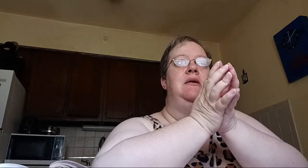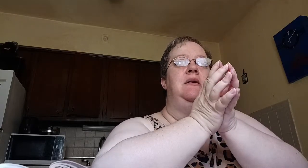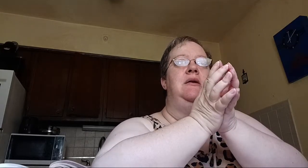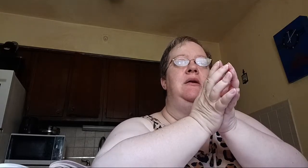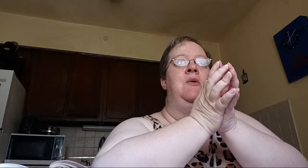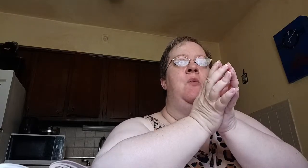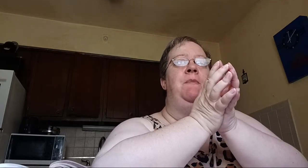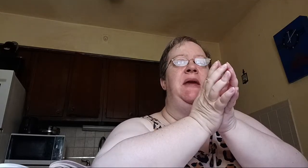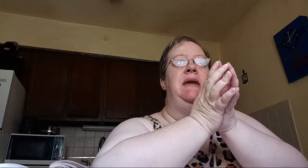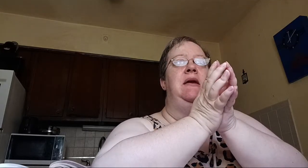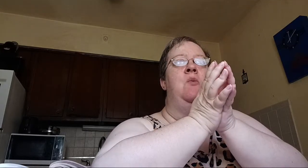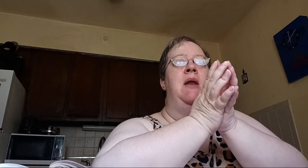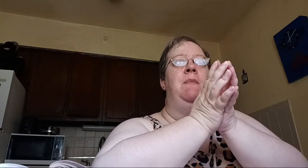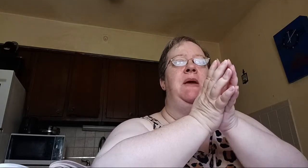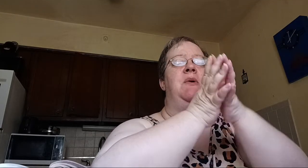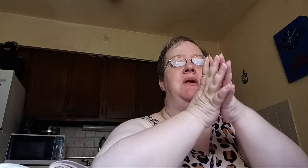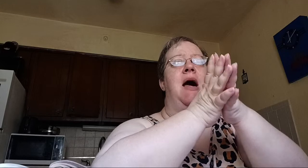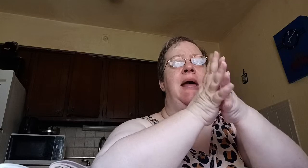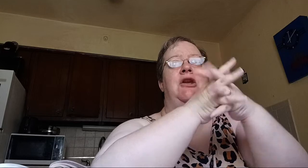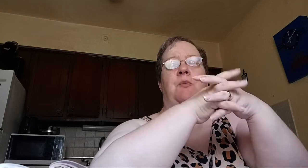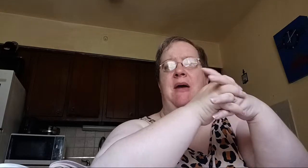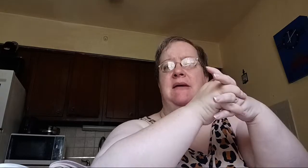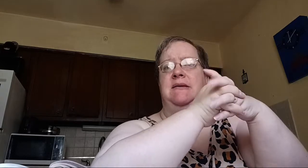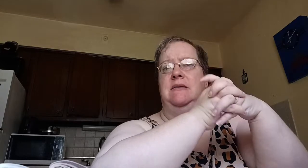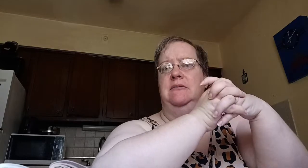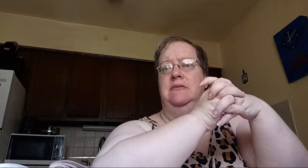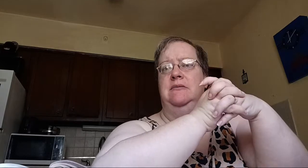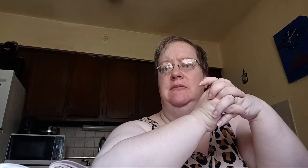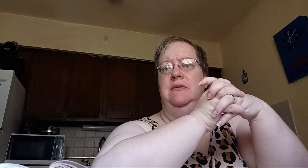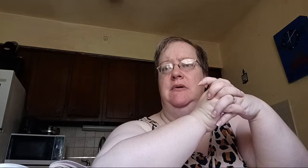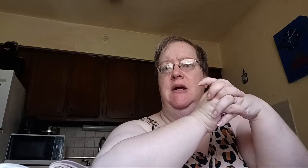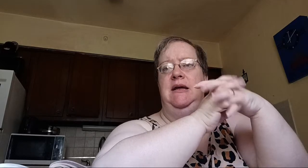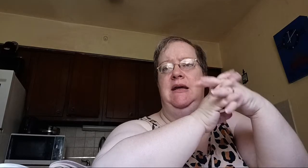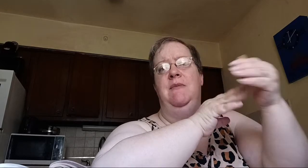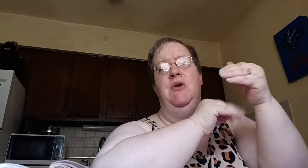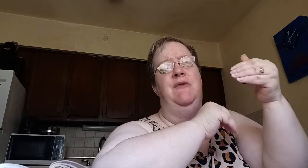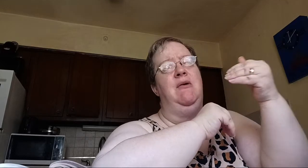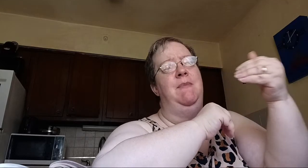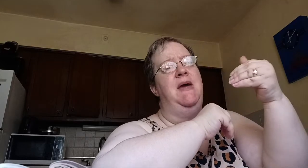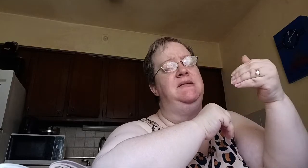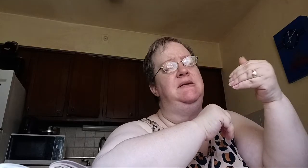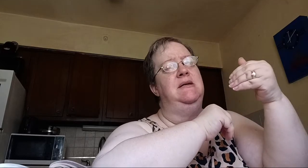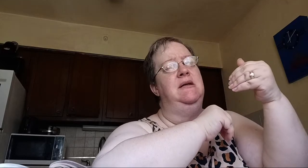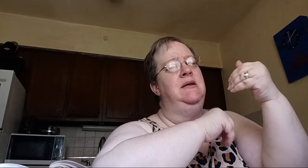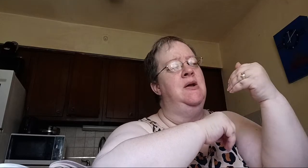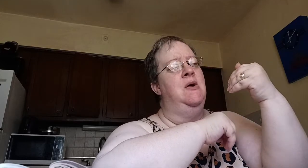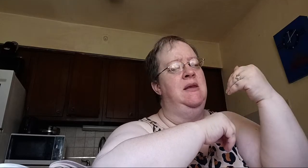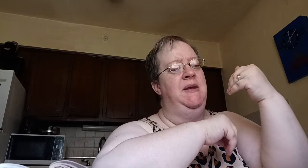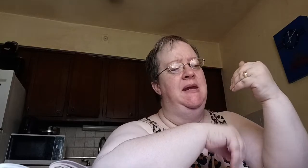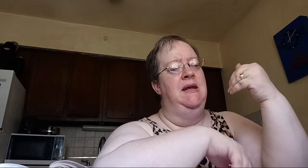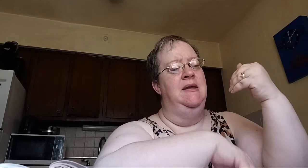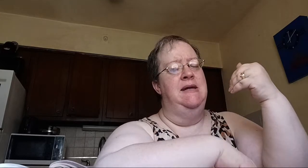you want to be, you want to be with God at your best. Give him your very best, you know, in the beginning of the day,